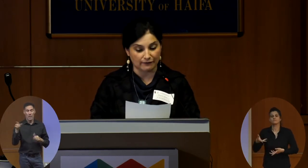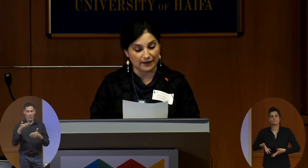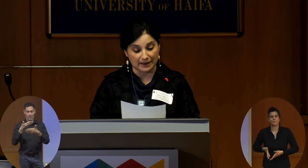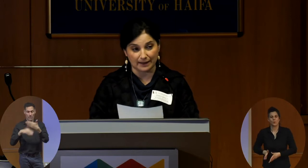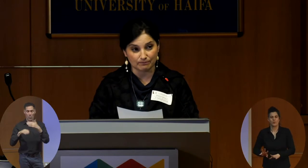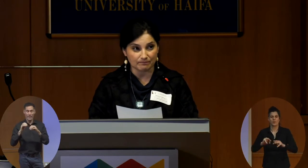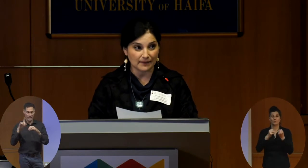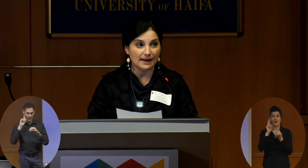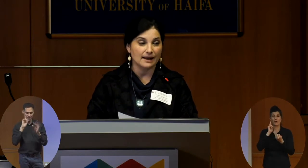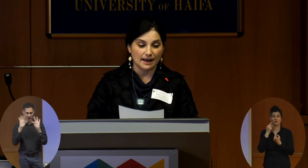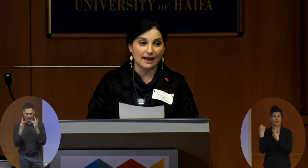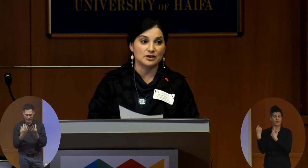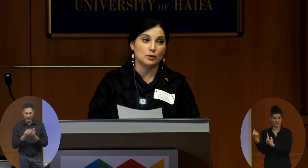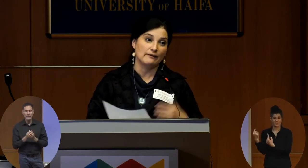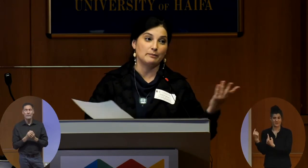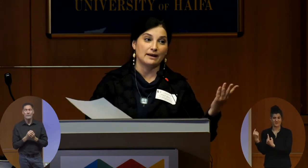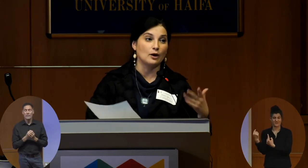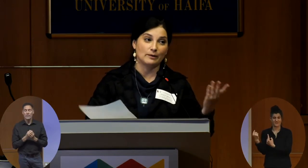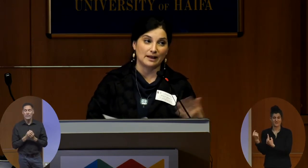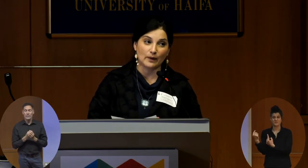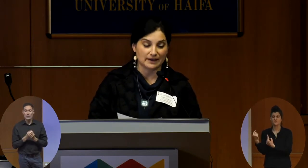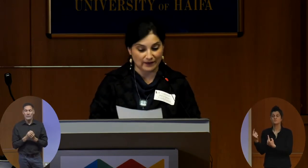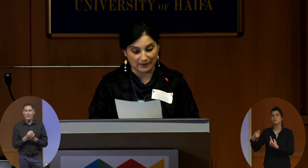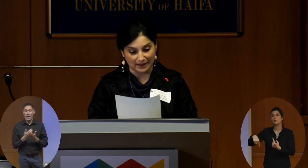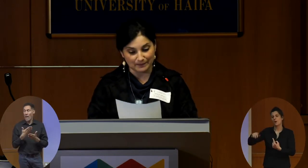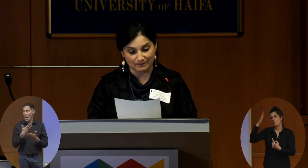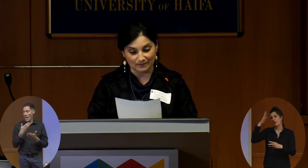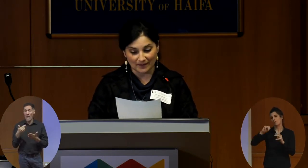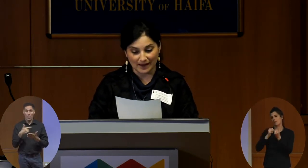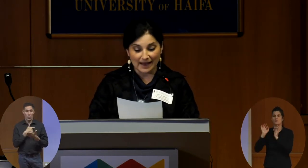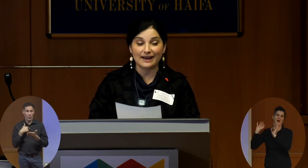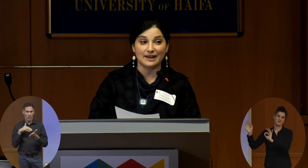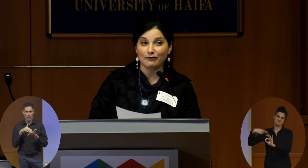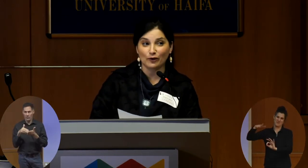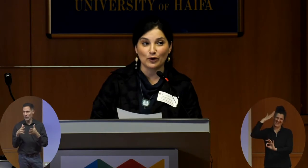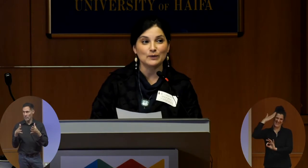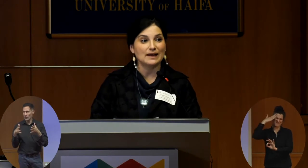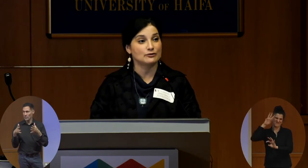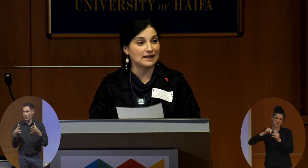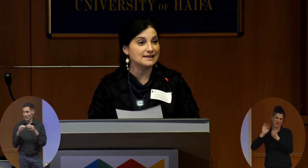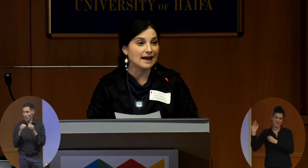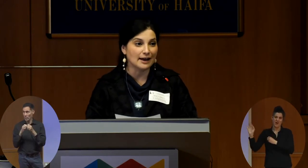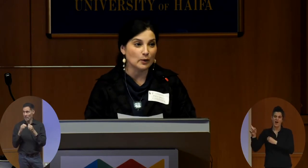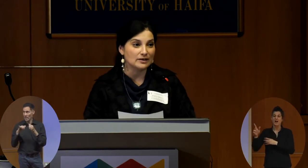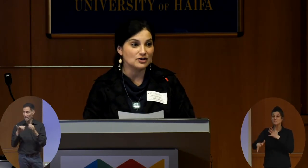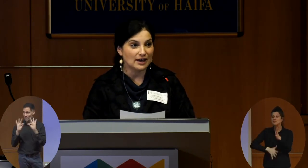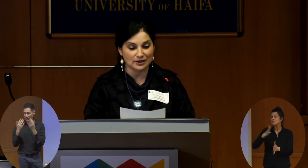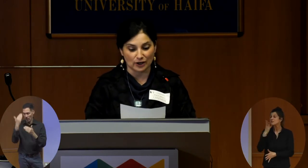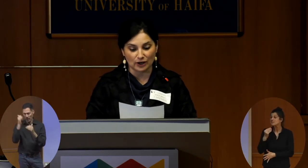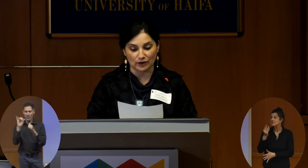deaf family and we are all familiar with this family. And therefore, Israeli sign language is her